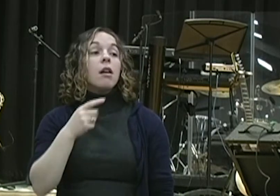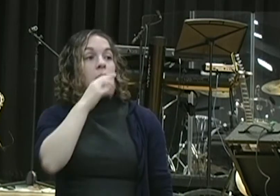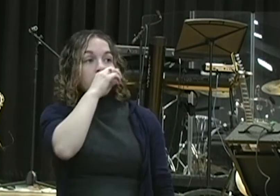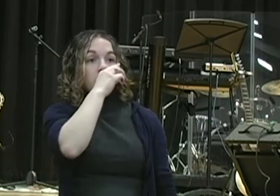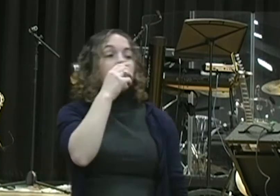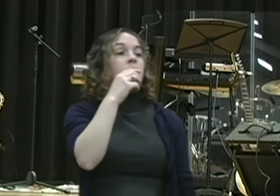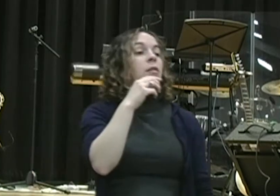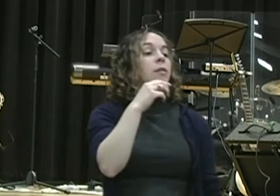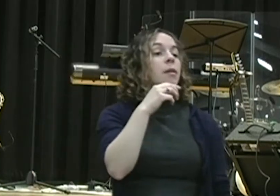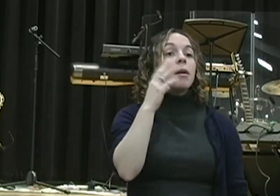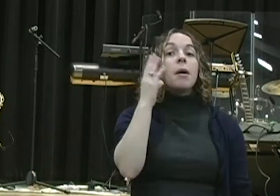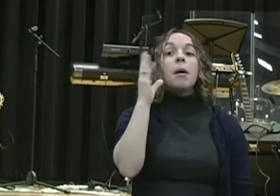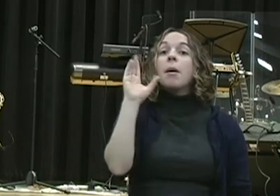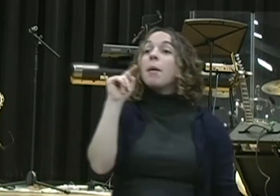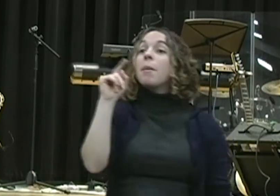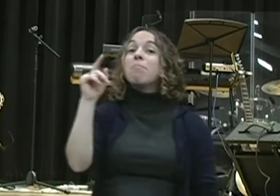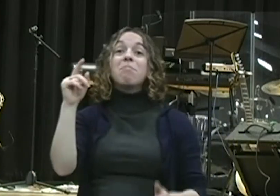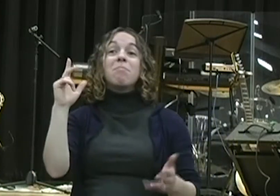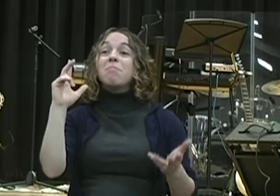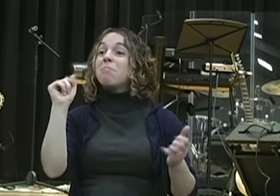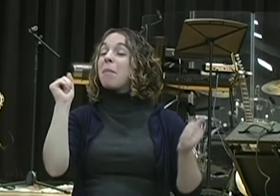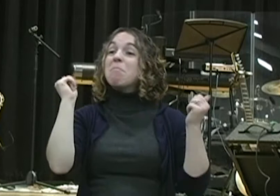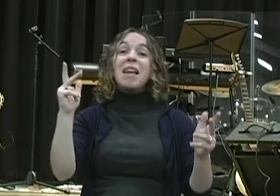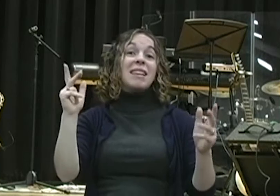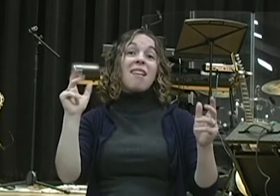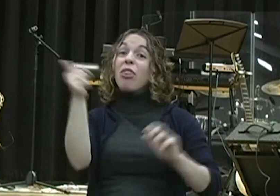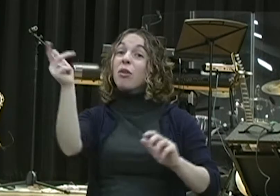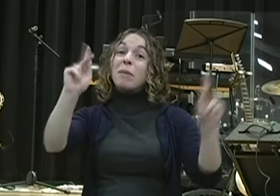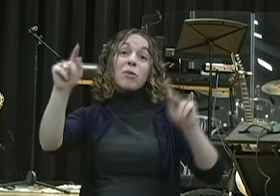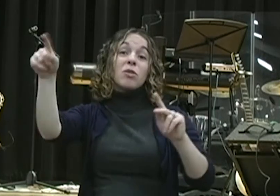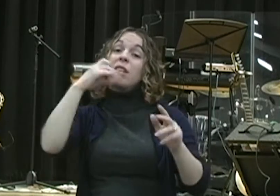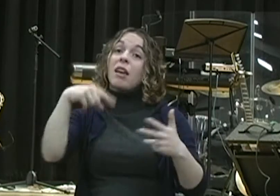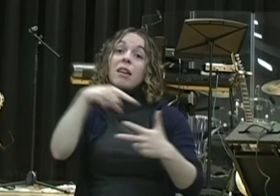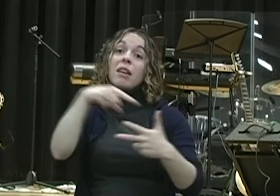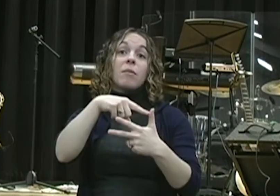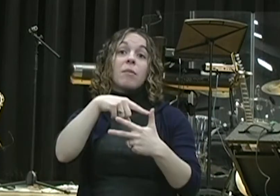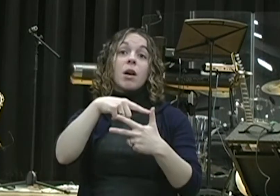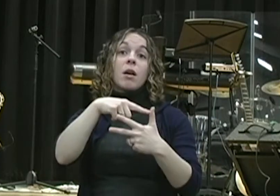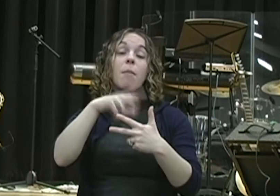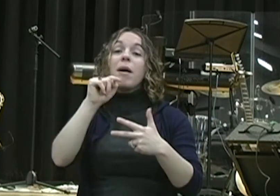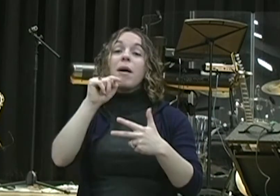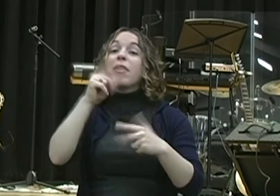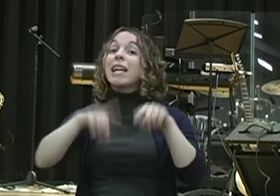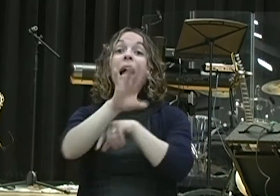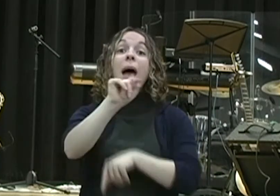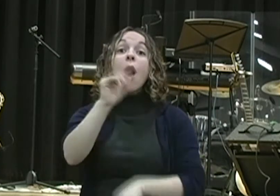were trying to find one way where they can accuse him. And they couldn't. You know why? Because the same guy